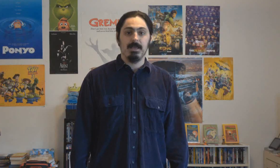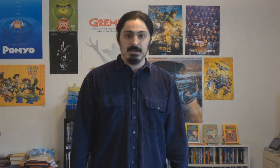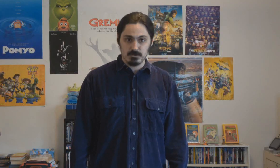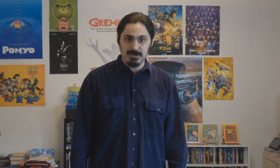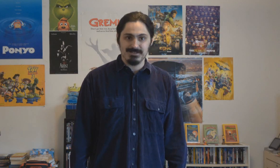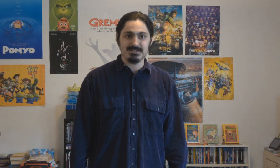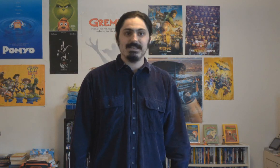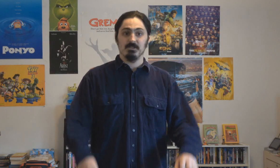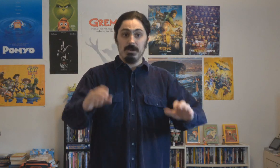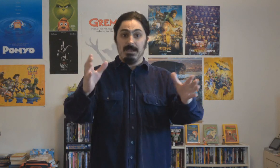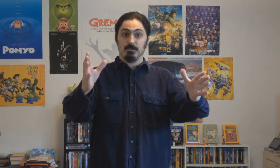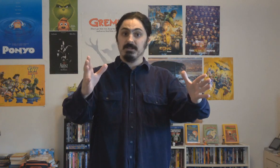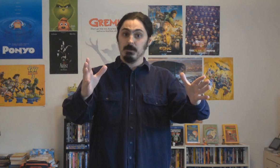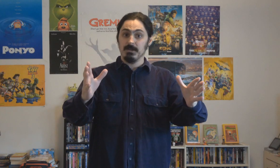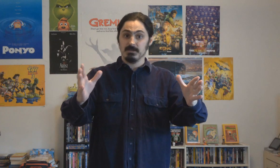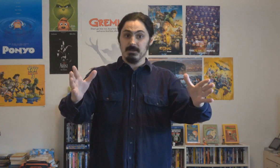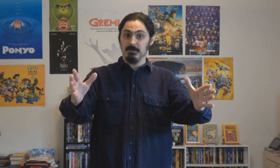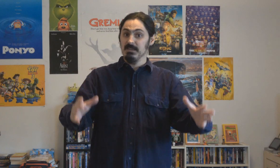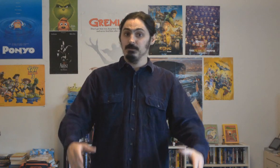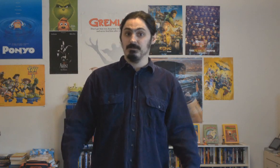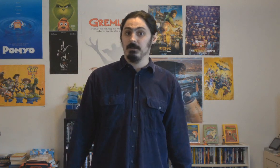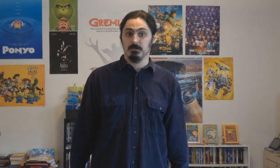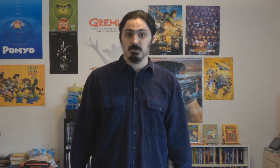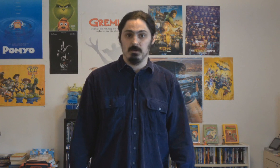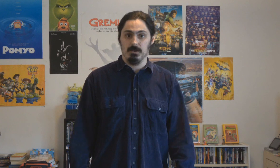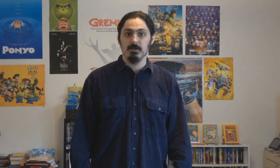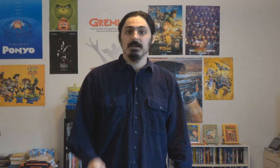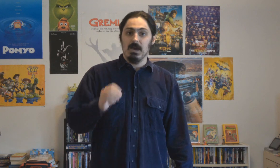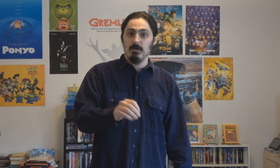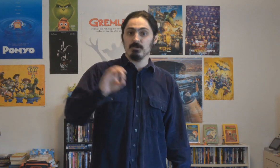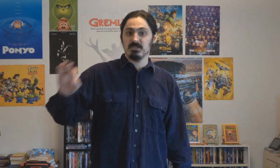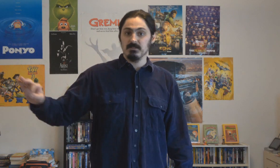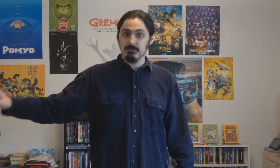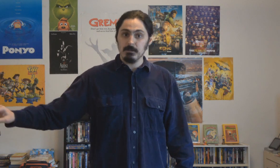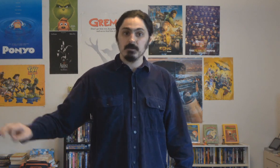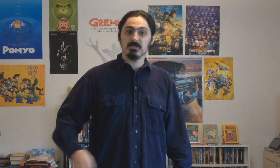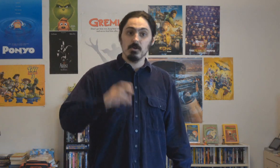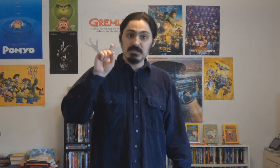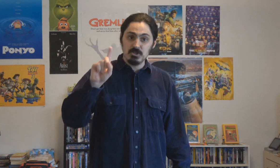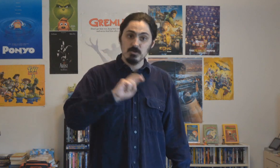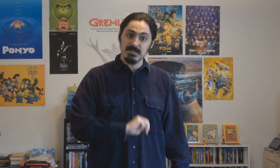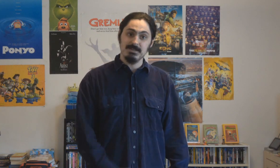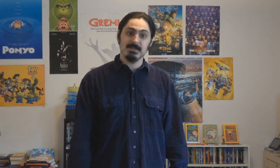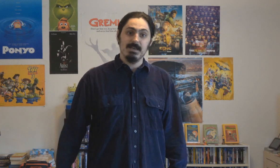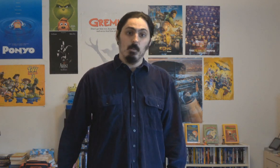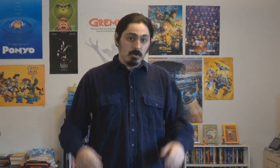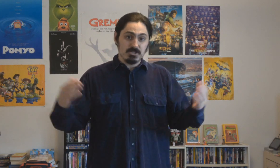That's right, this has the we have to raise money to stop the evil developer storyline. However, said developer is in only two scenes, one of which